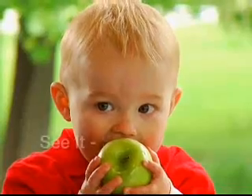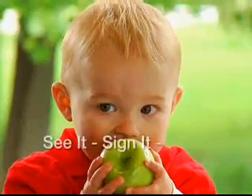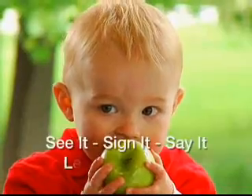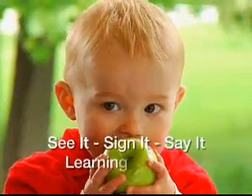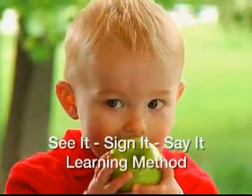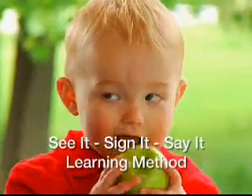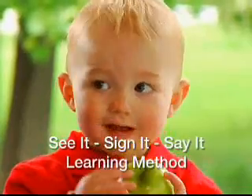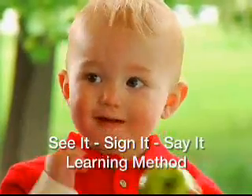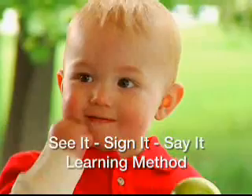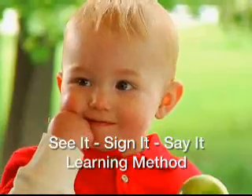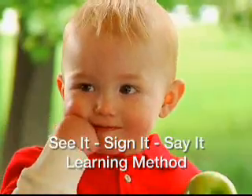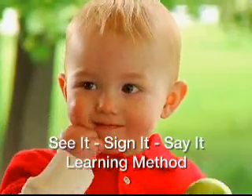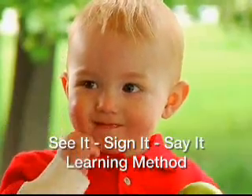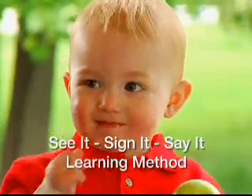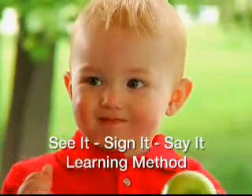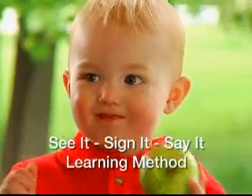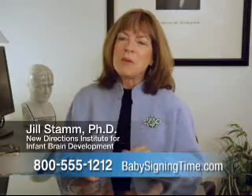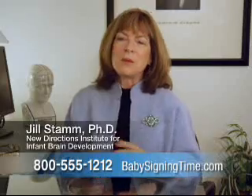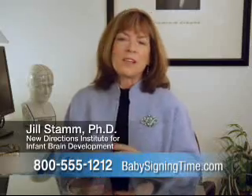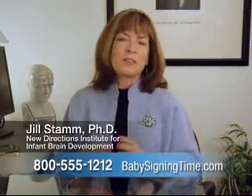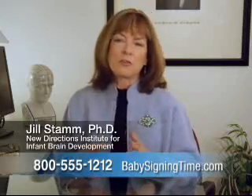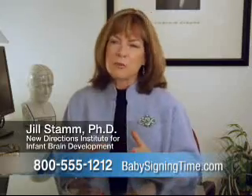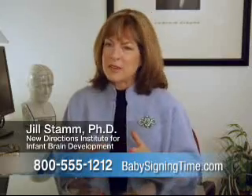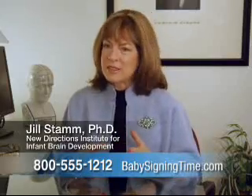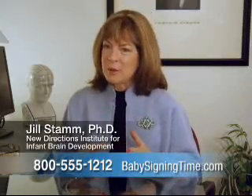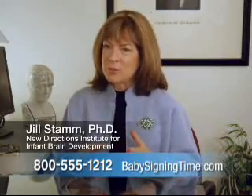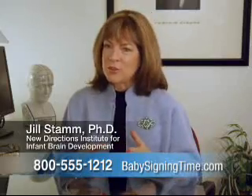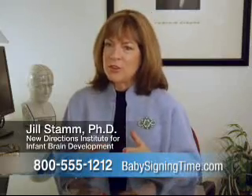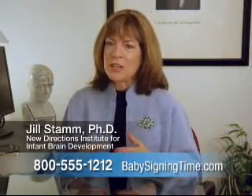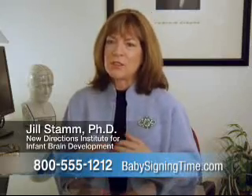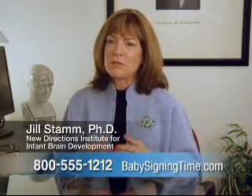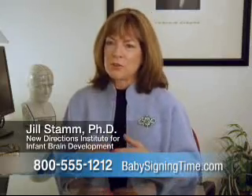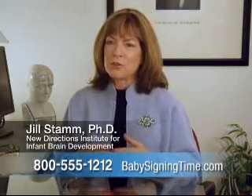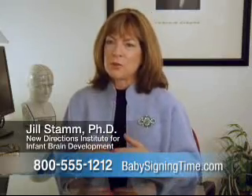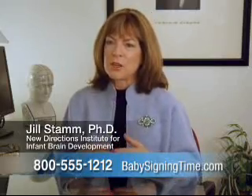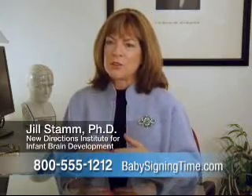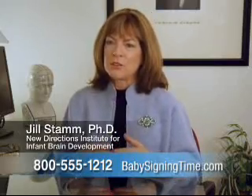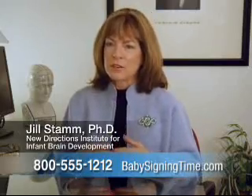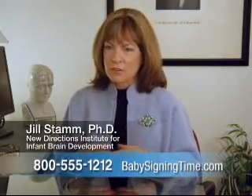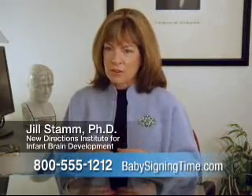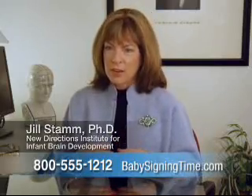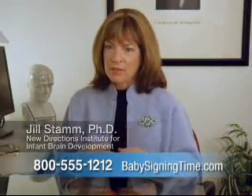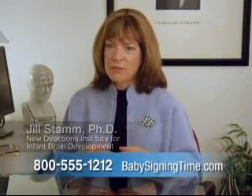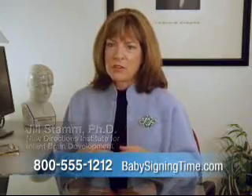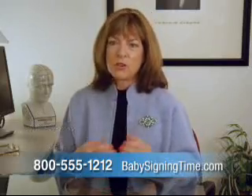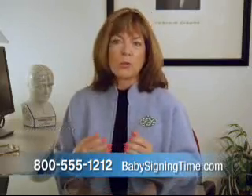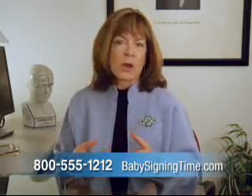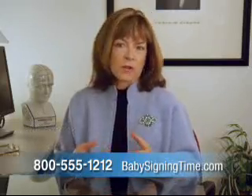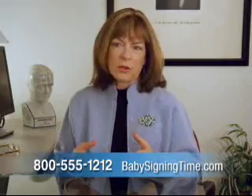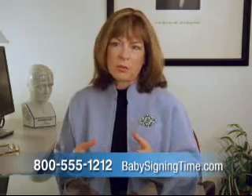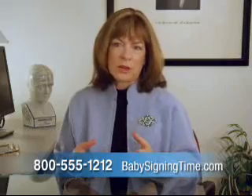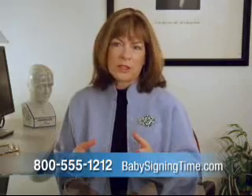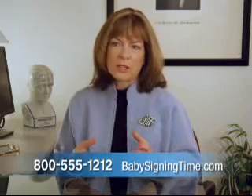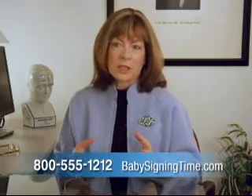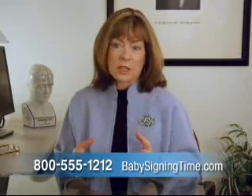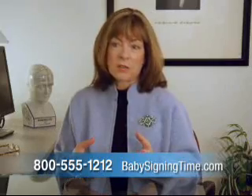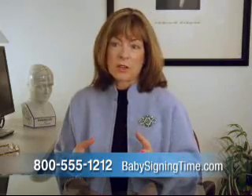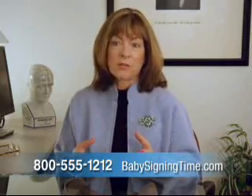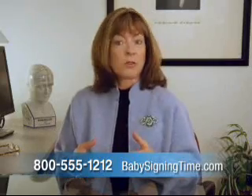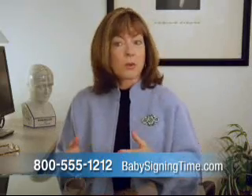see it, sign it, say it learning method. Babies have a tremendous opportunity in the first three years of their life to wire their brain successfully for the